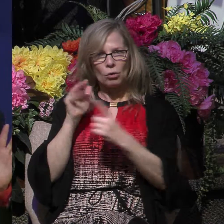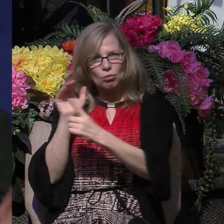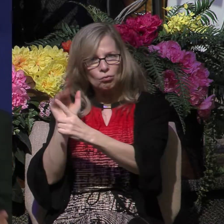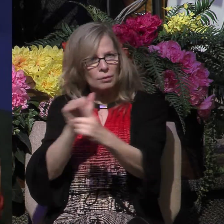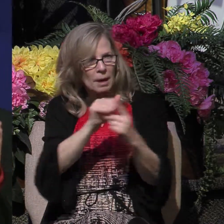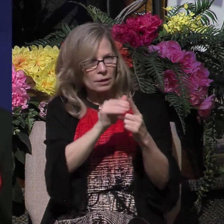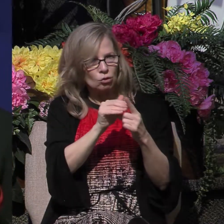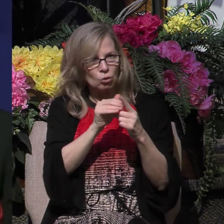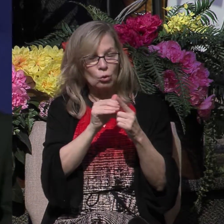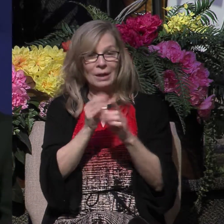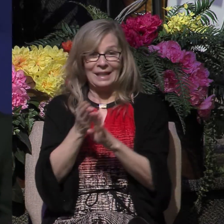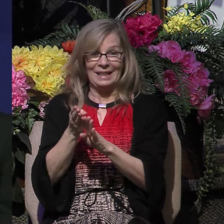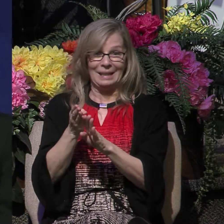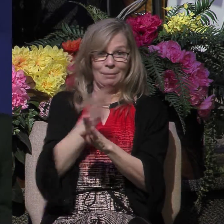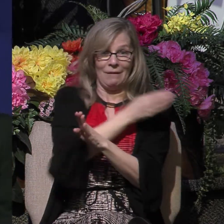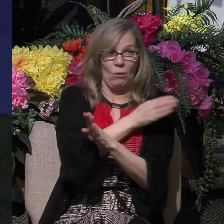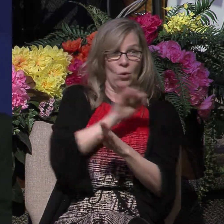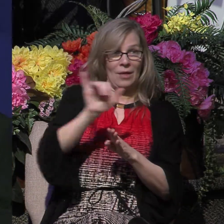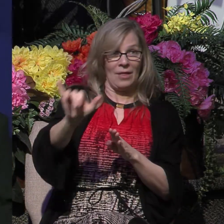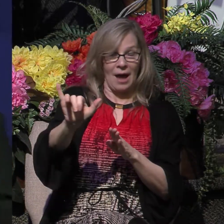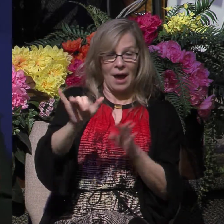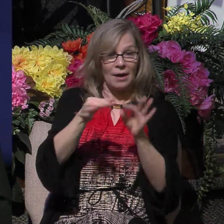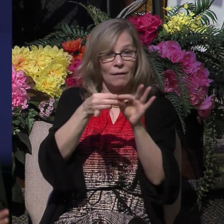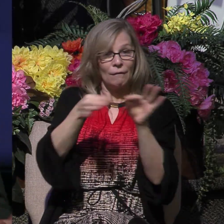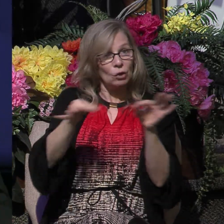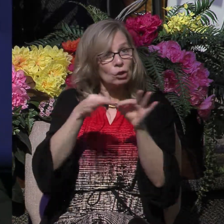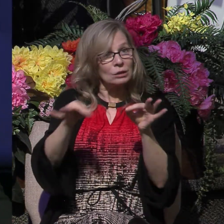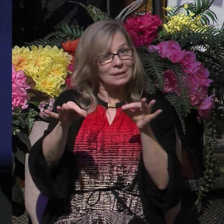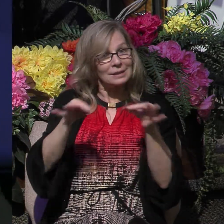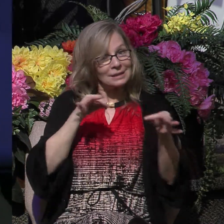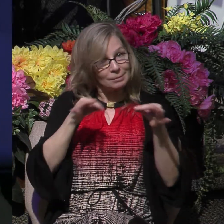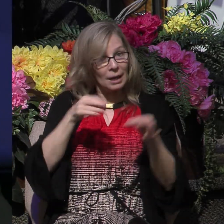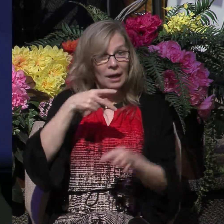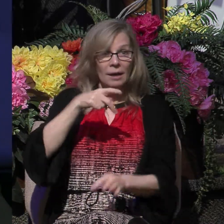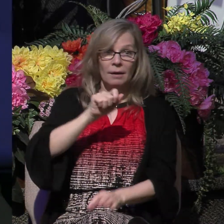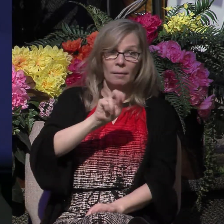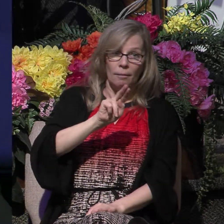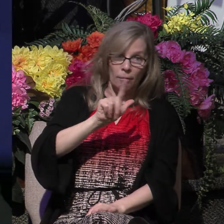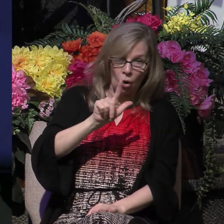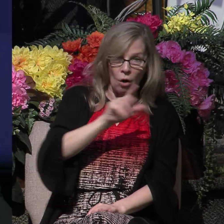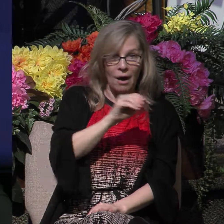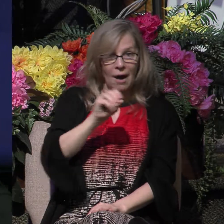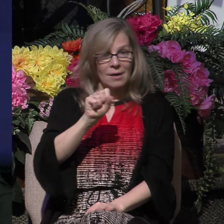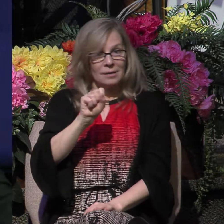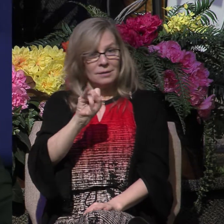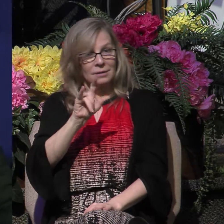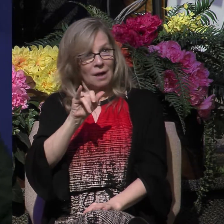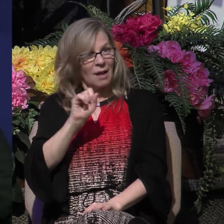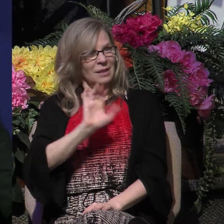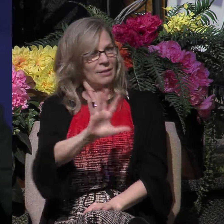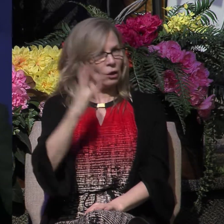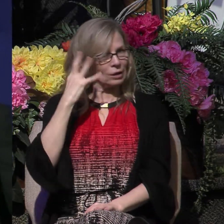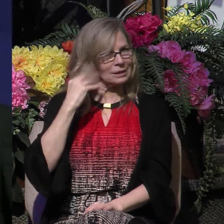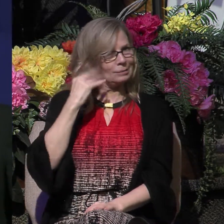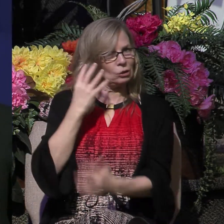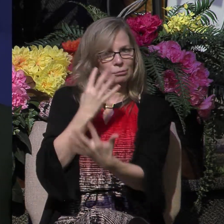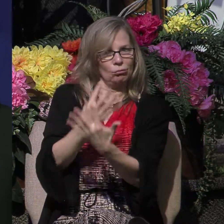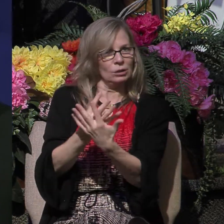the verses preceding this one, they tell us about Paul and Silas and their experience in prison. Starting in verse